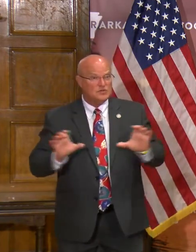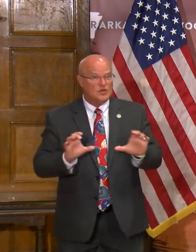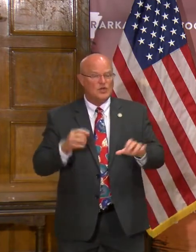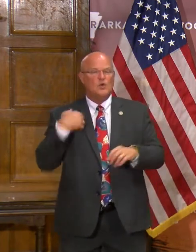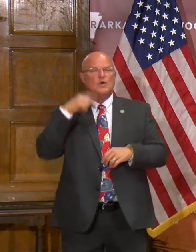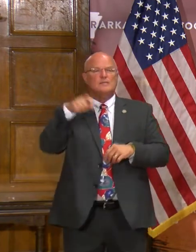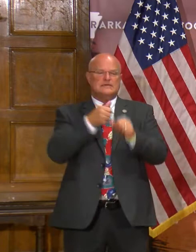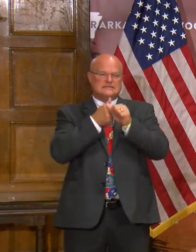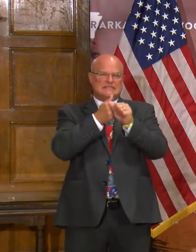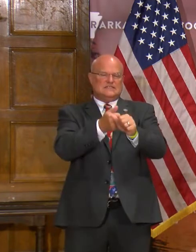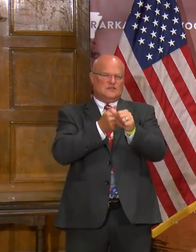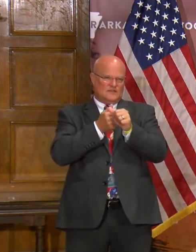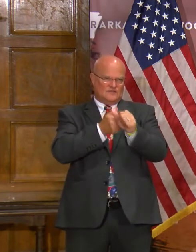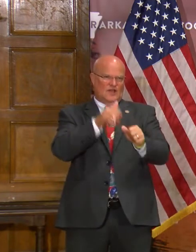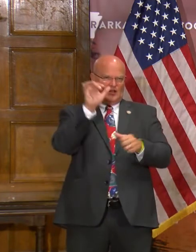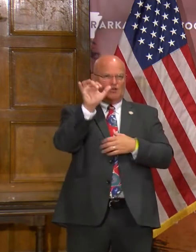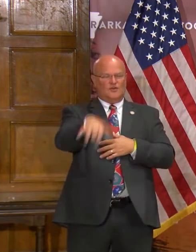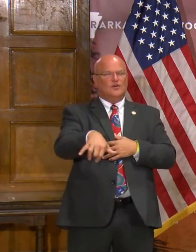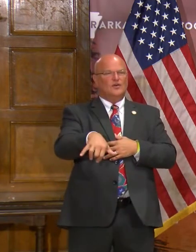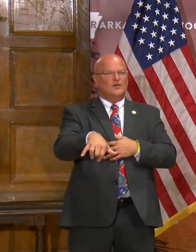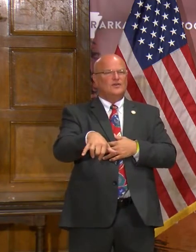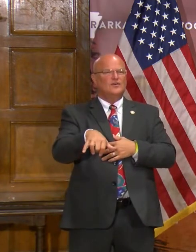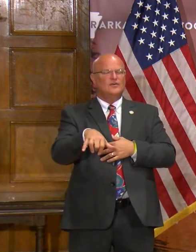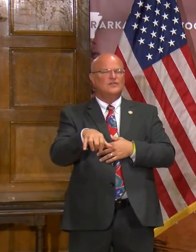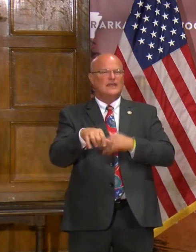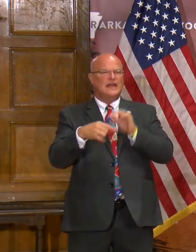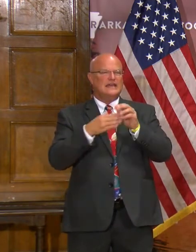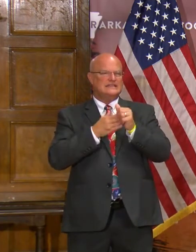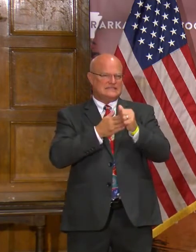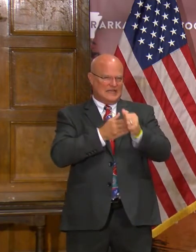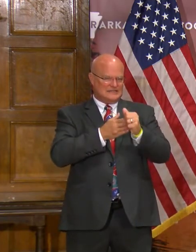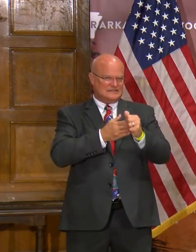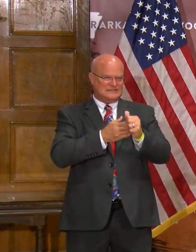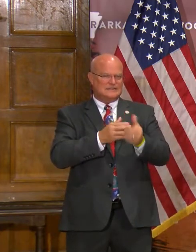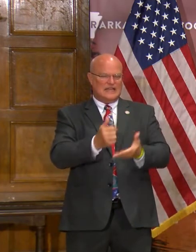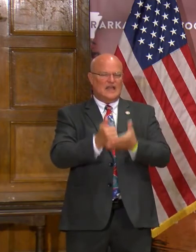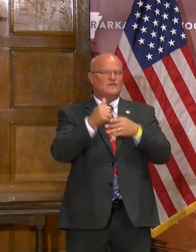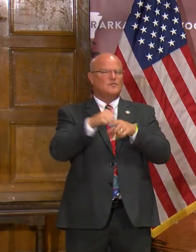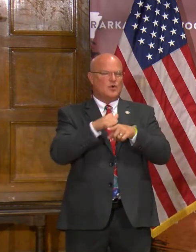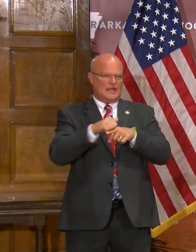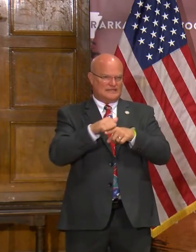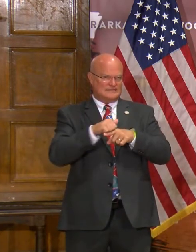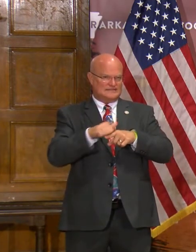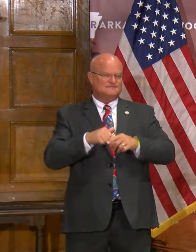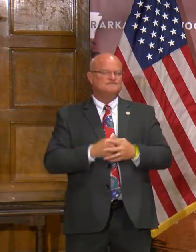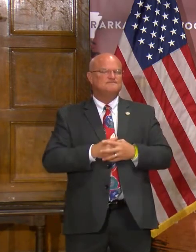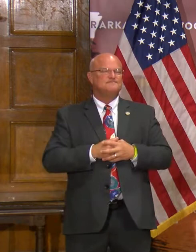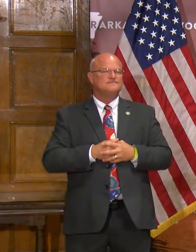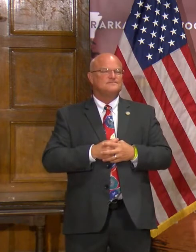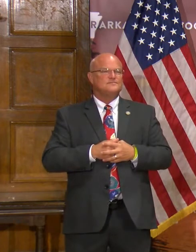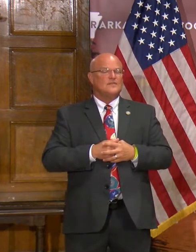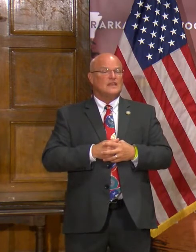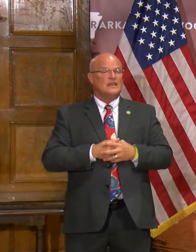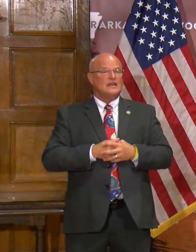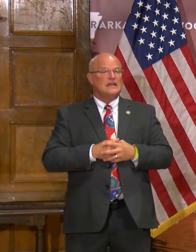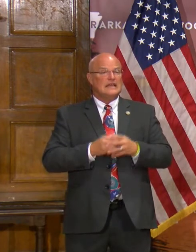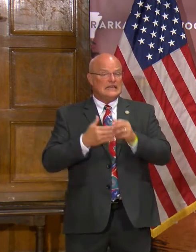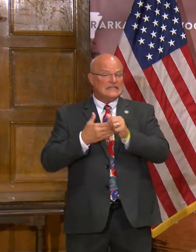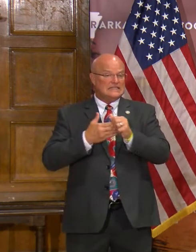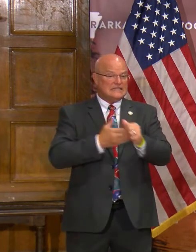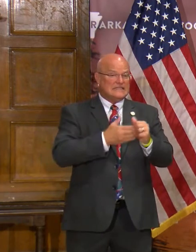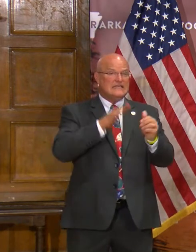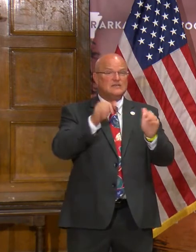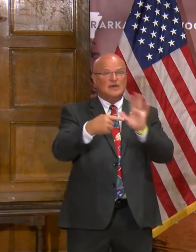We have to continue to follow that very helpful practice. And as I say there, lead by